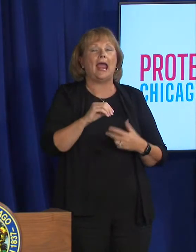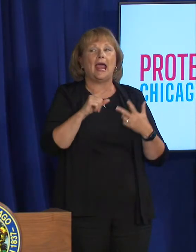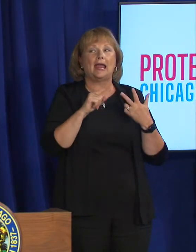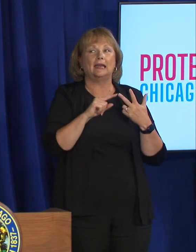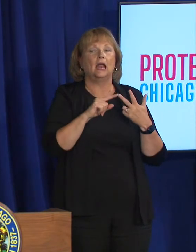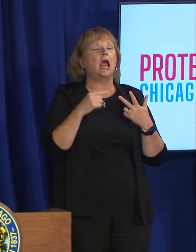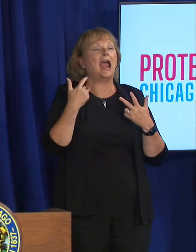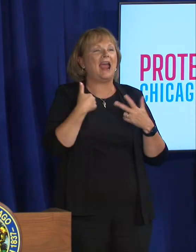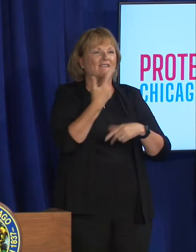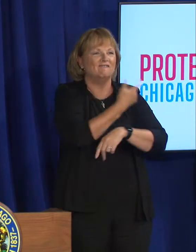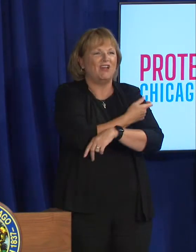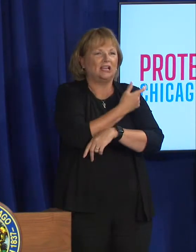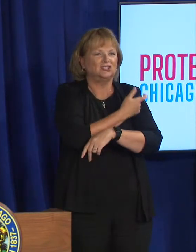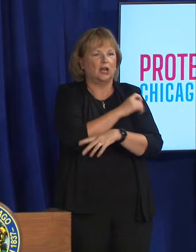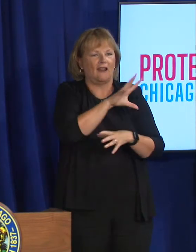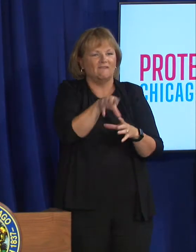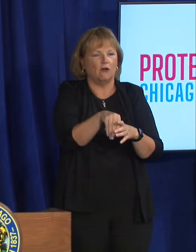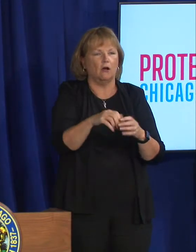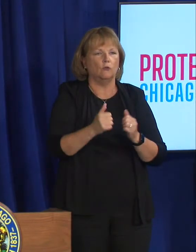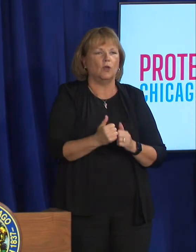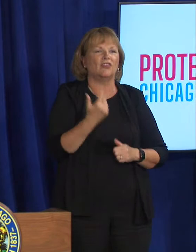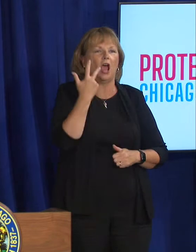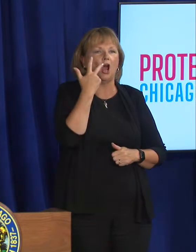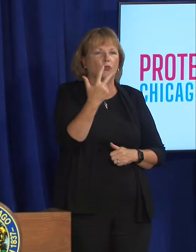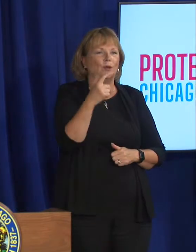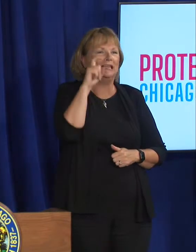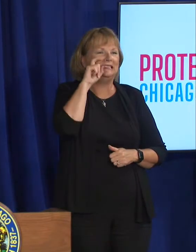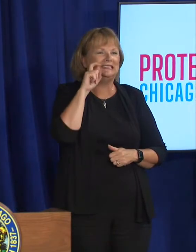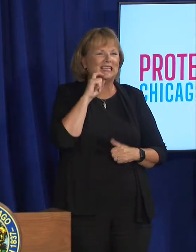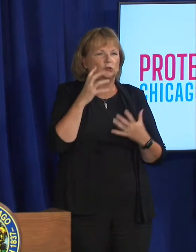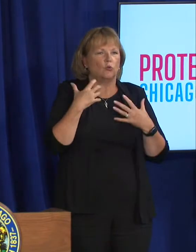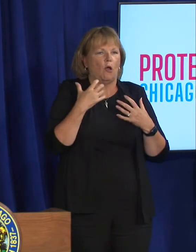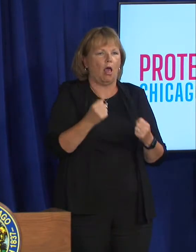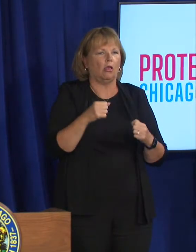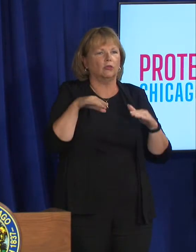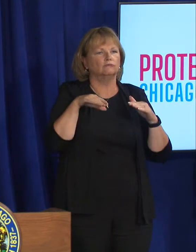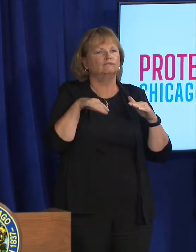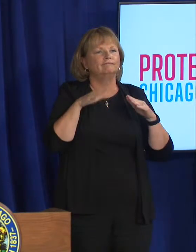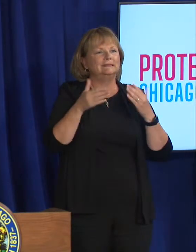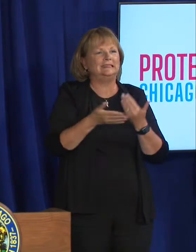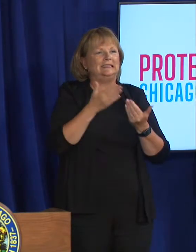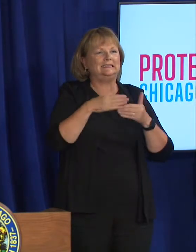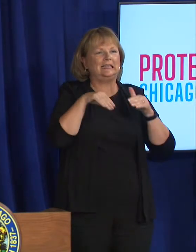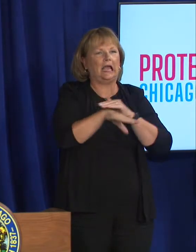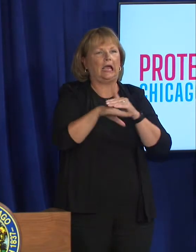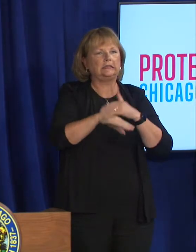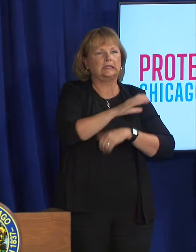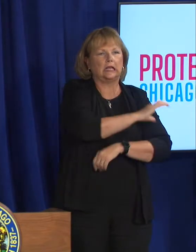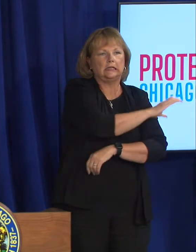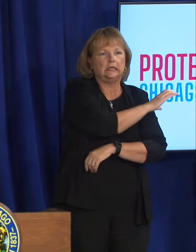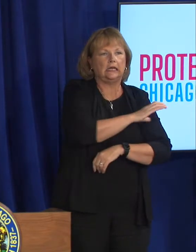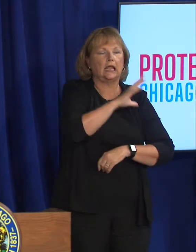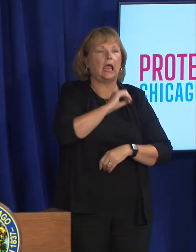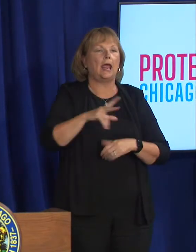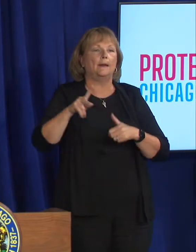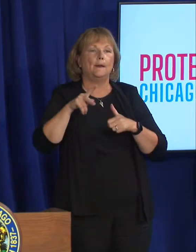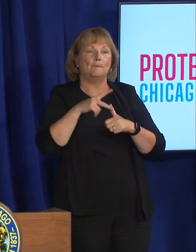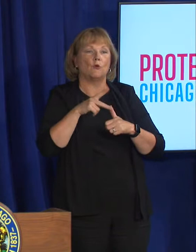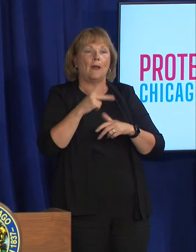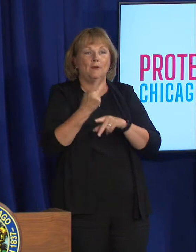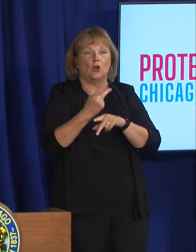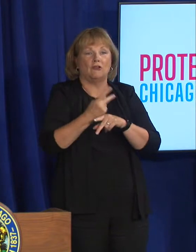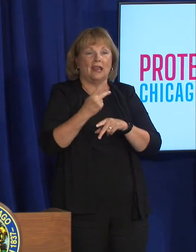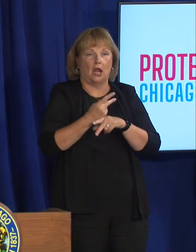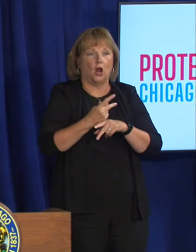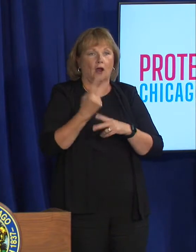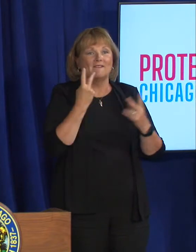vaccinations into our three sexual health walk-in clinics as well as our primary care visits